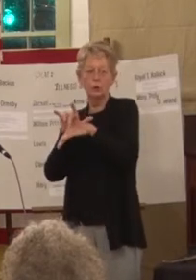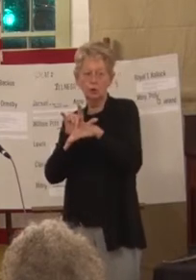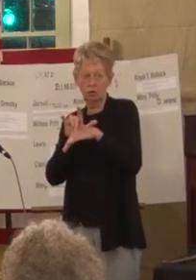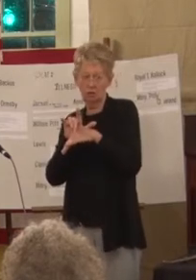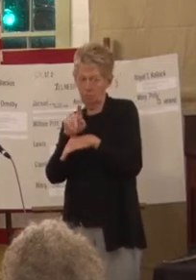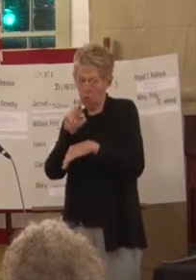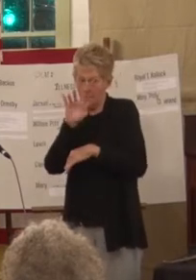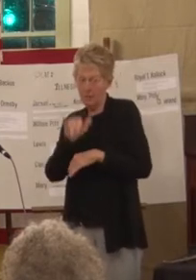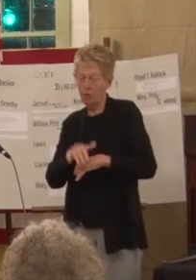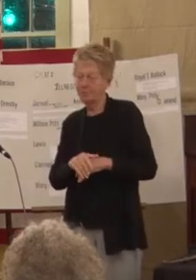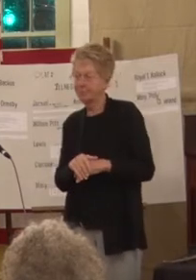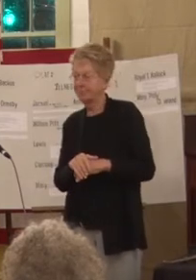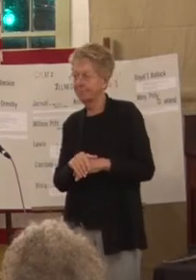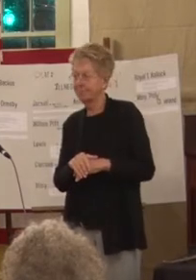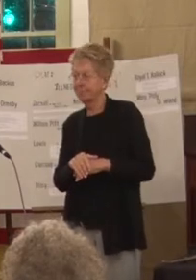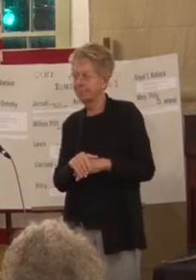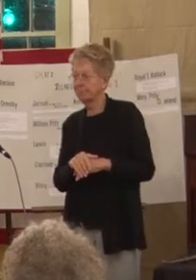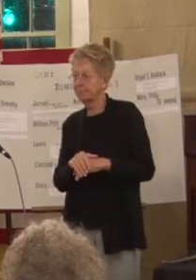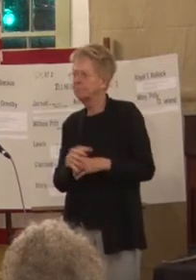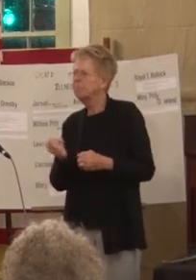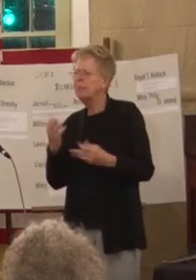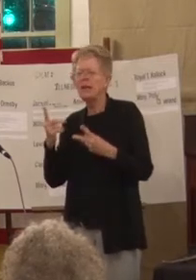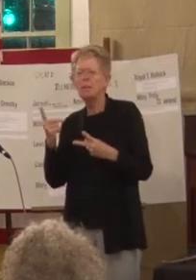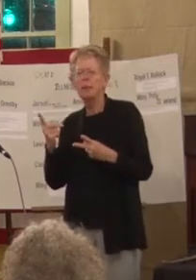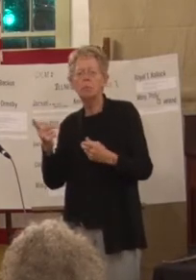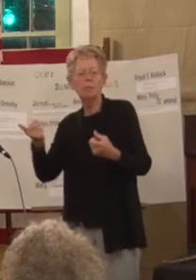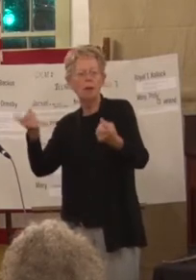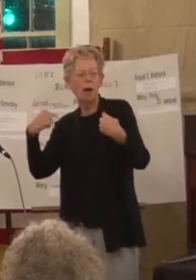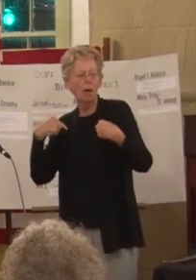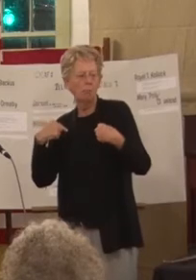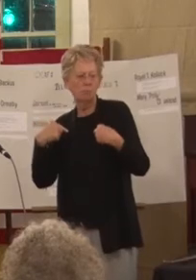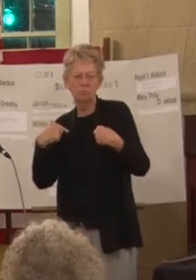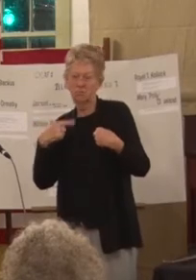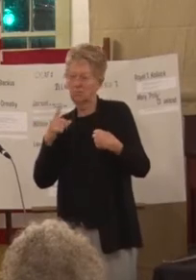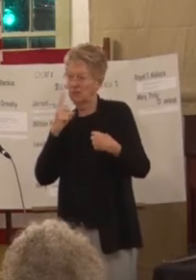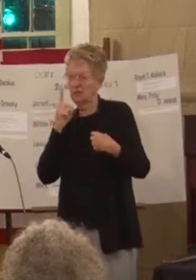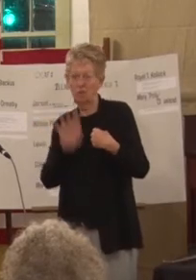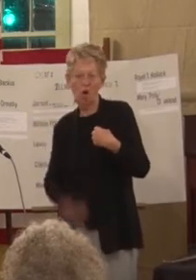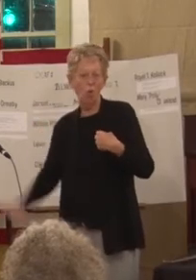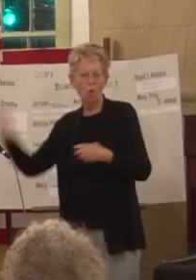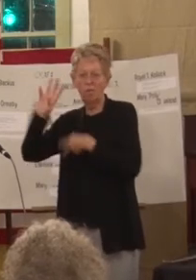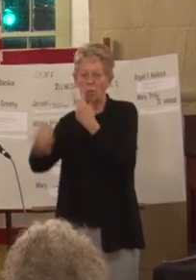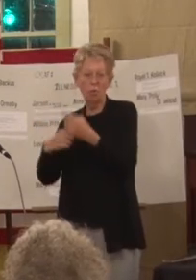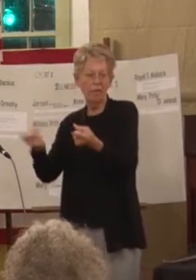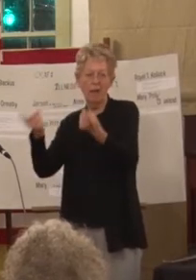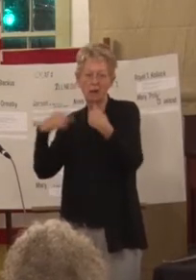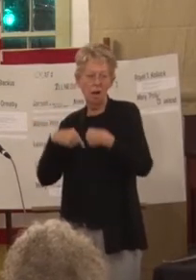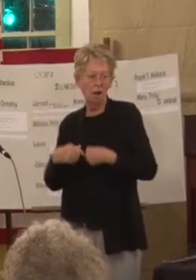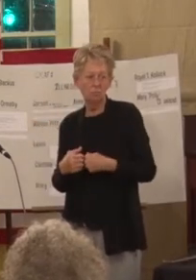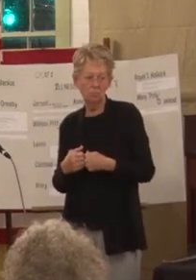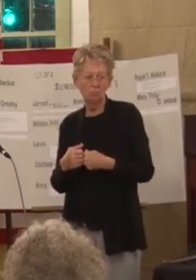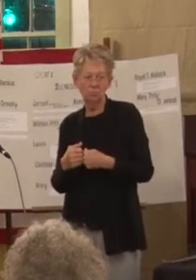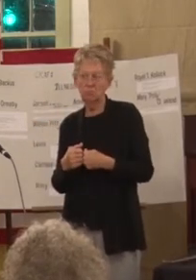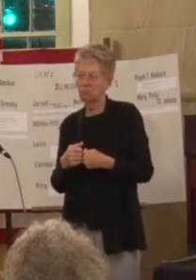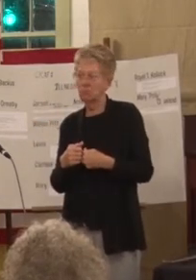so many people have come from literally all over the world to the American School Museum